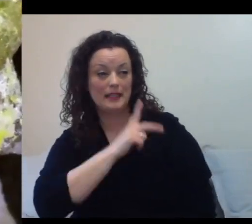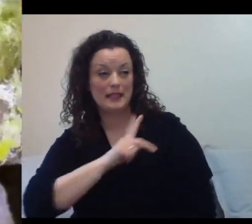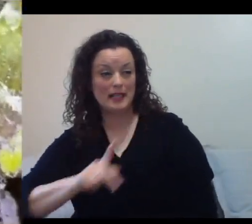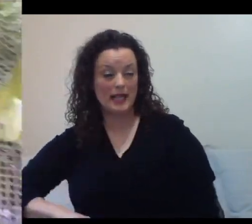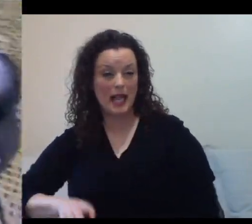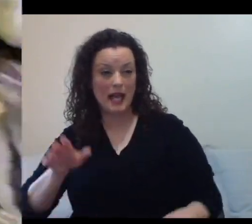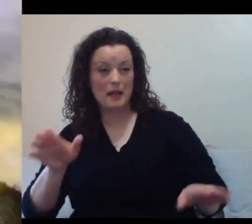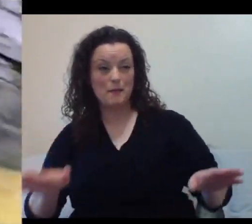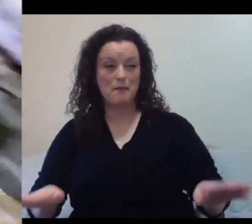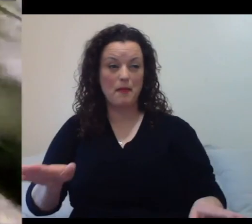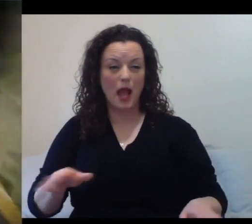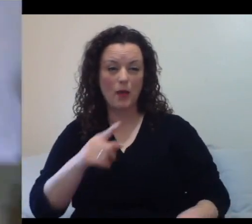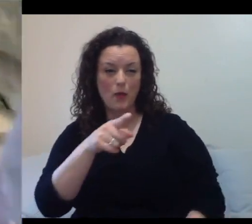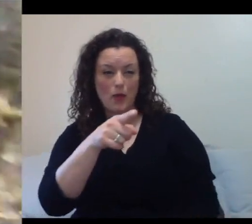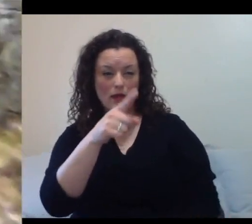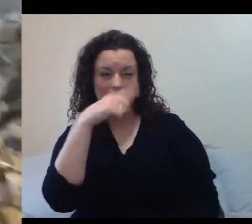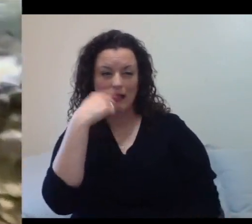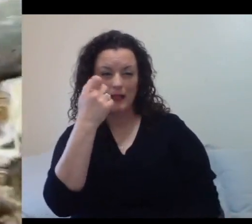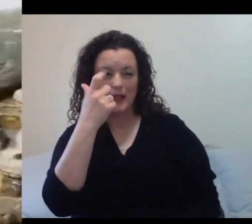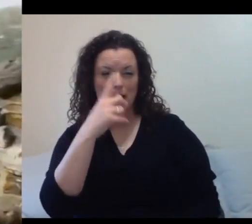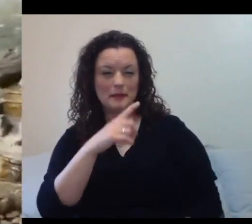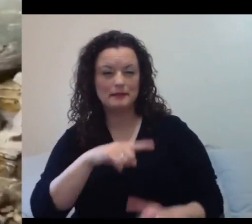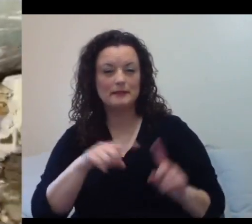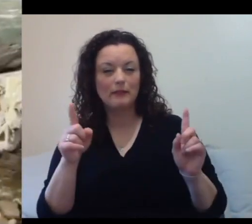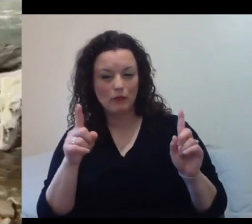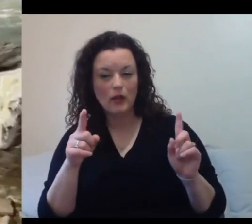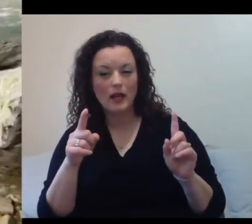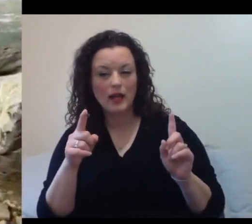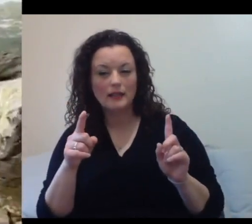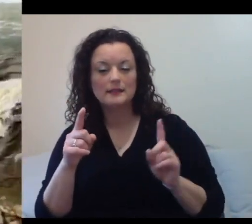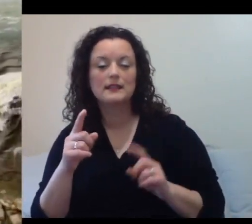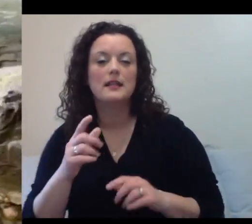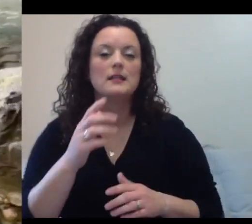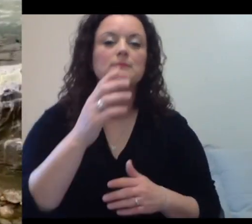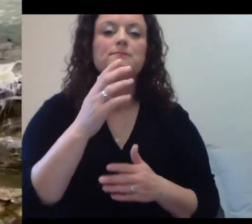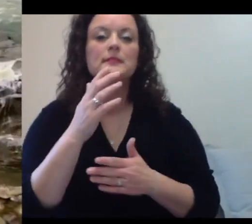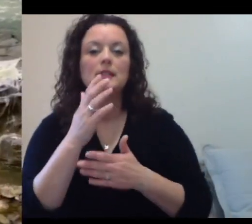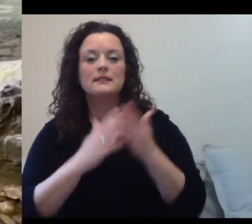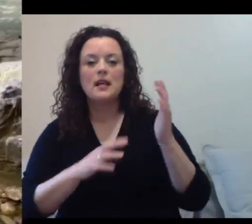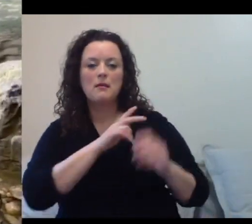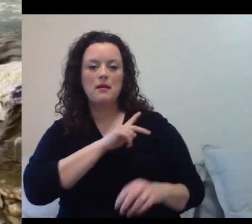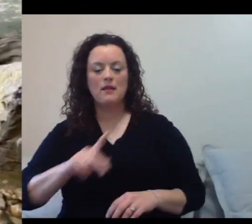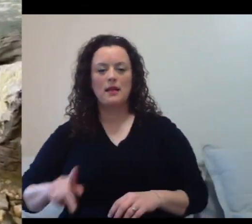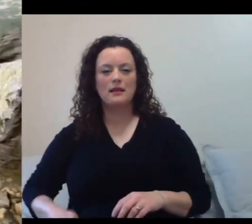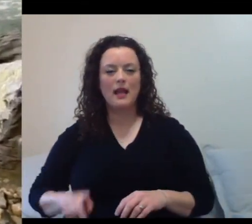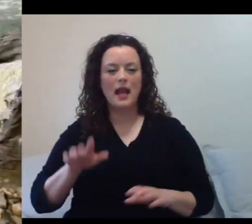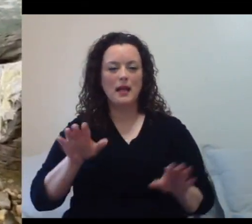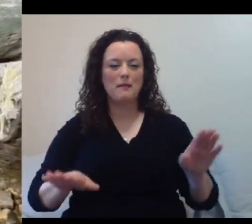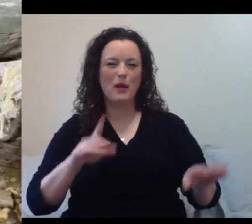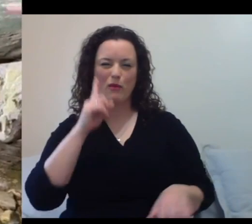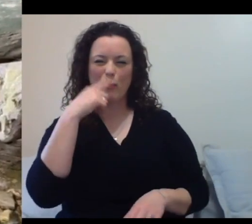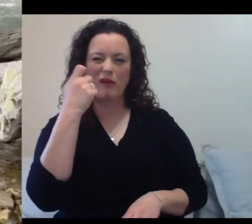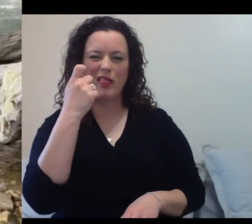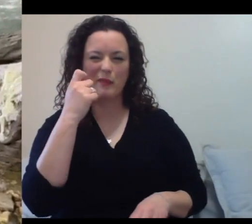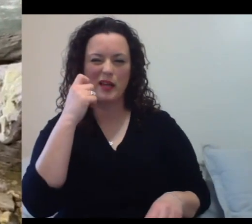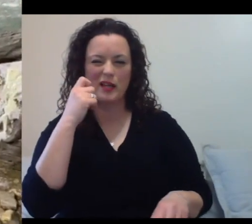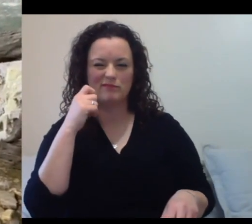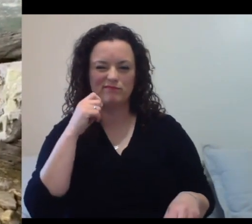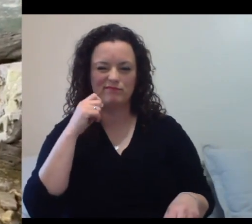Over here behind us, some of the king penguins look a little shaggy compared to the others. So the two on the farthest. Let me introduce you to our kings. So the